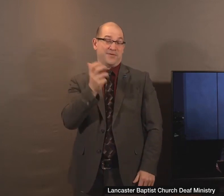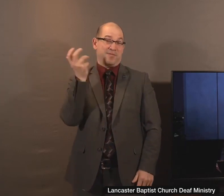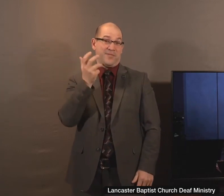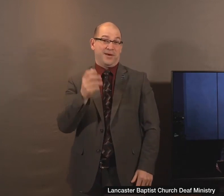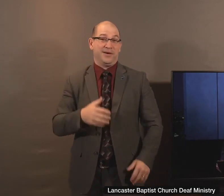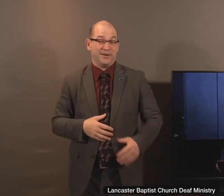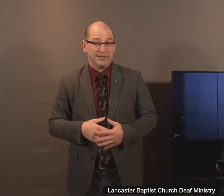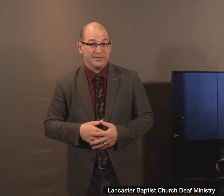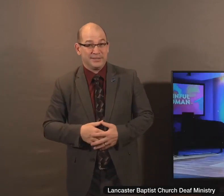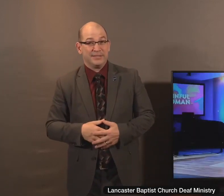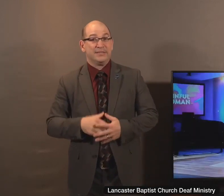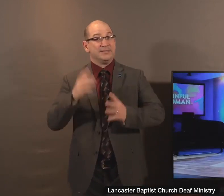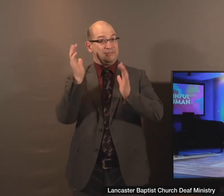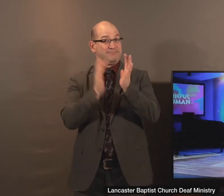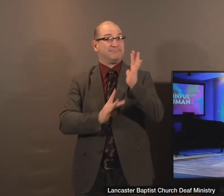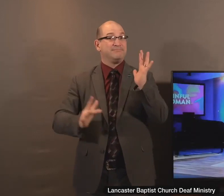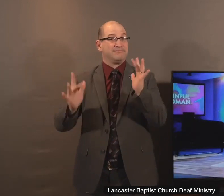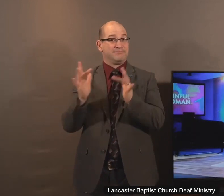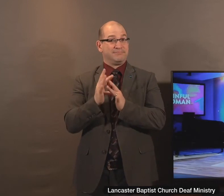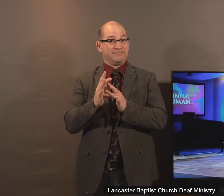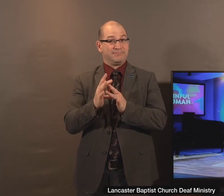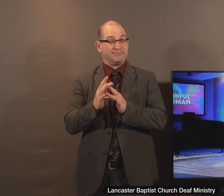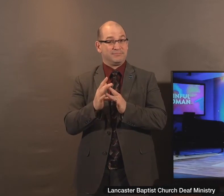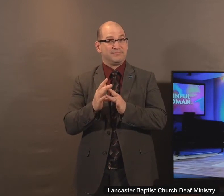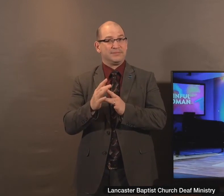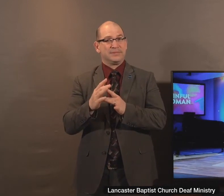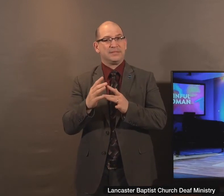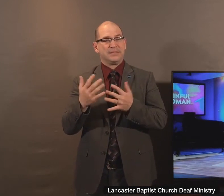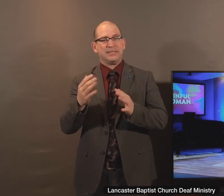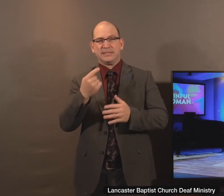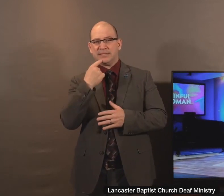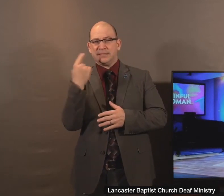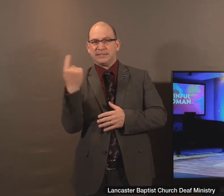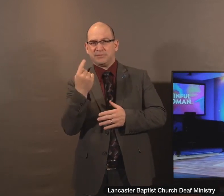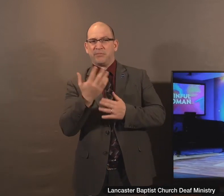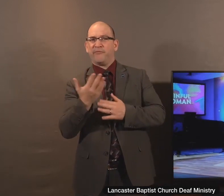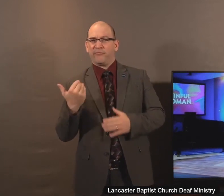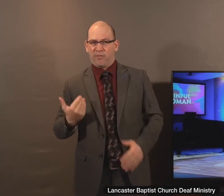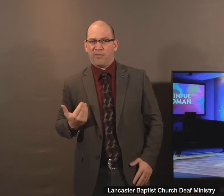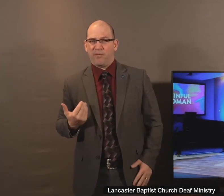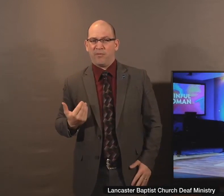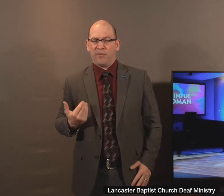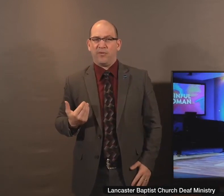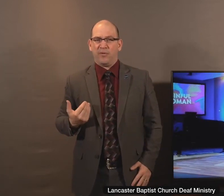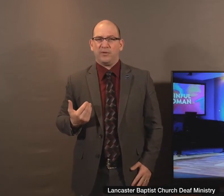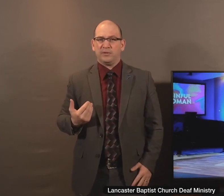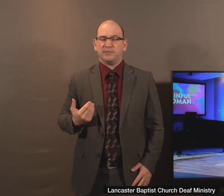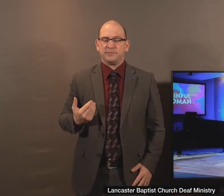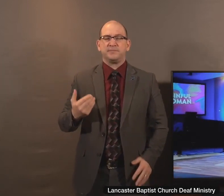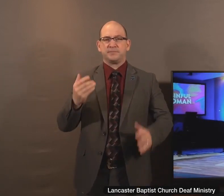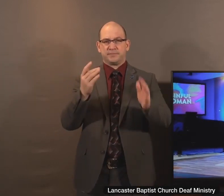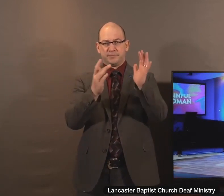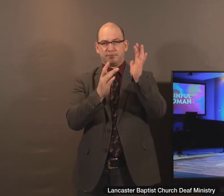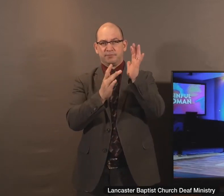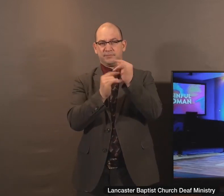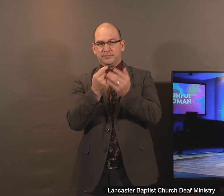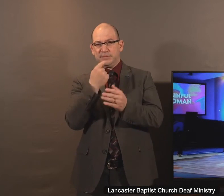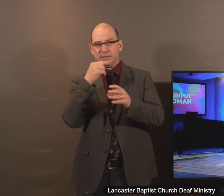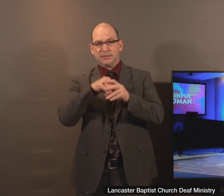Oh, you see, Jesus before this event had said something that you've heard before and the Bible tells us about it in Matthew 11,